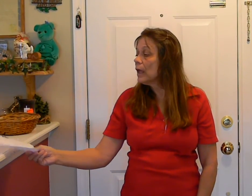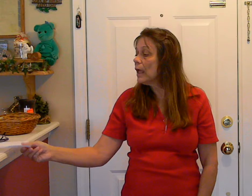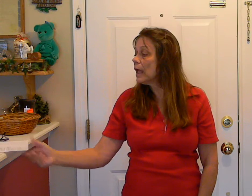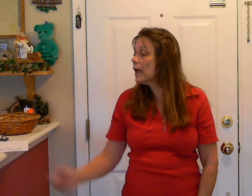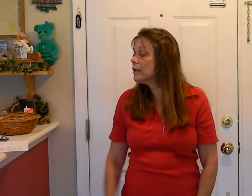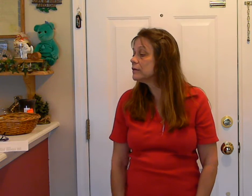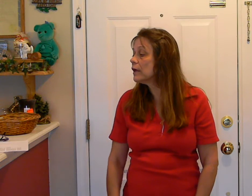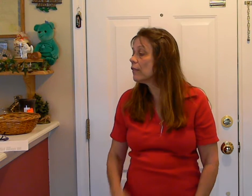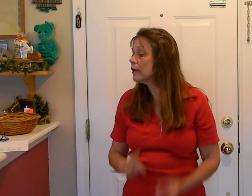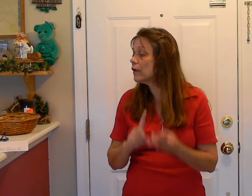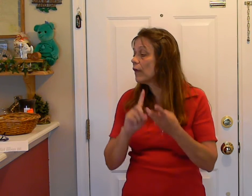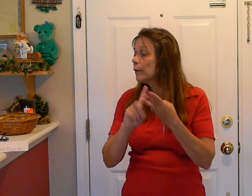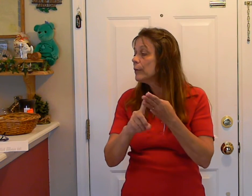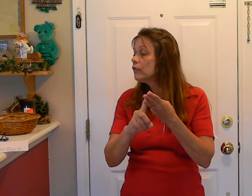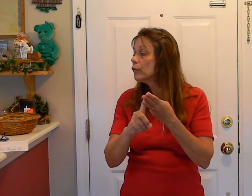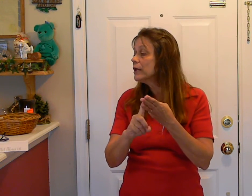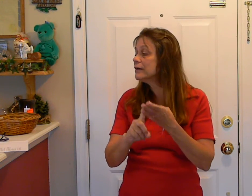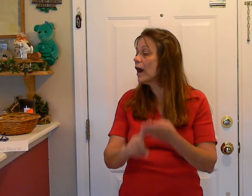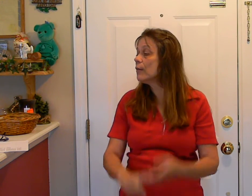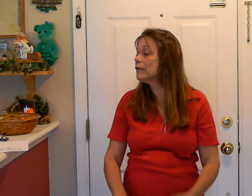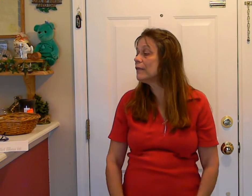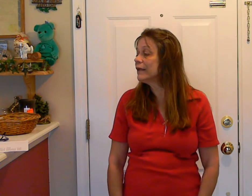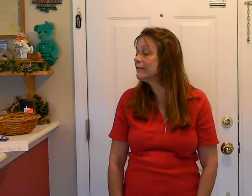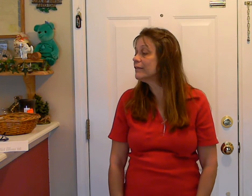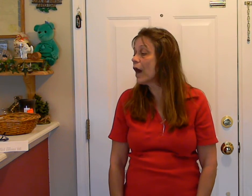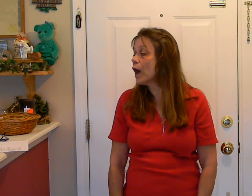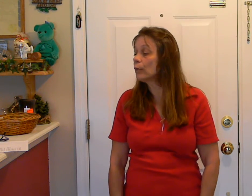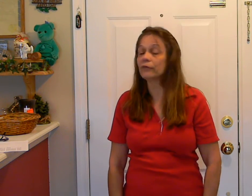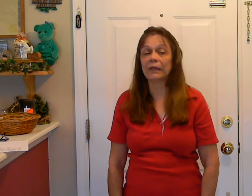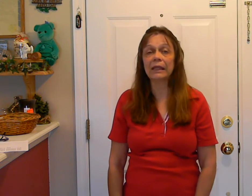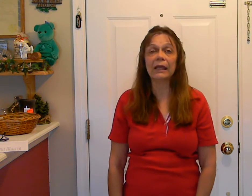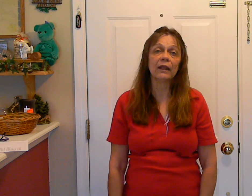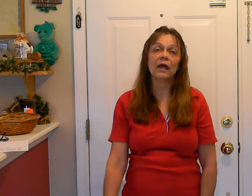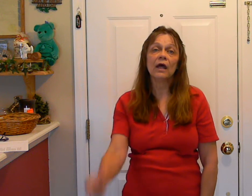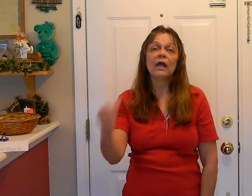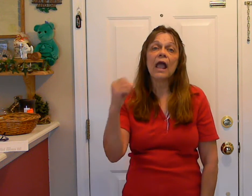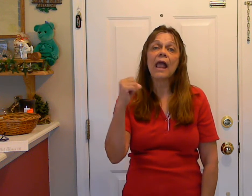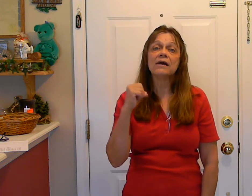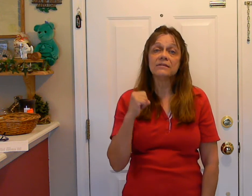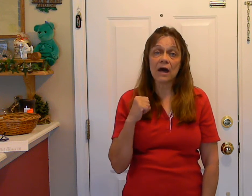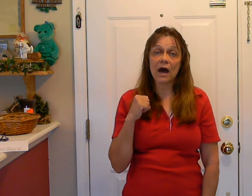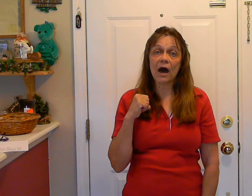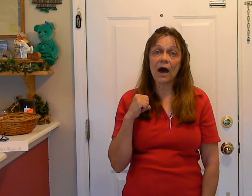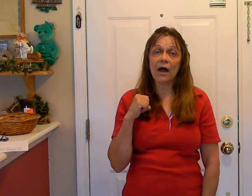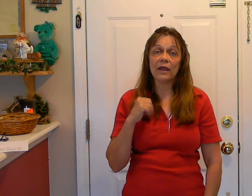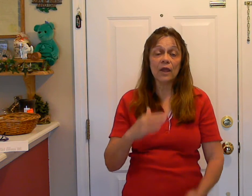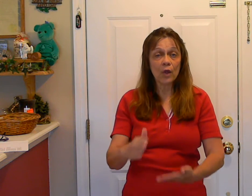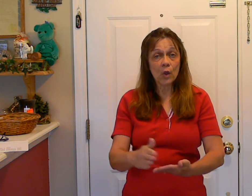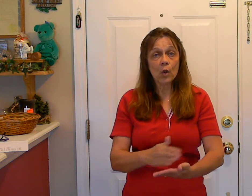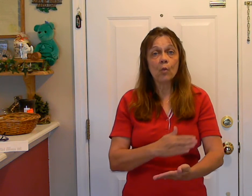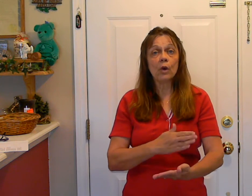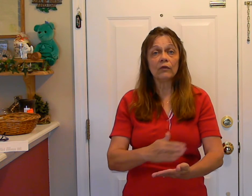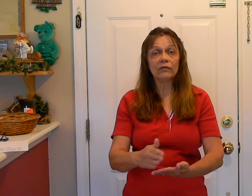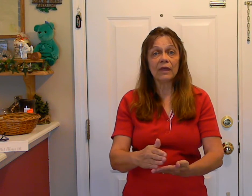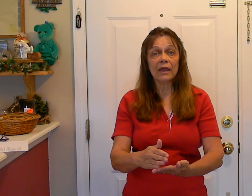And that repeats three times, and then it says, I will sing again. And I will sing,